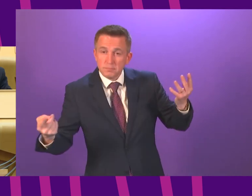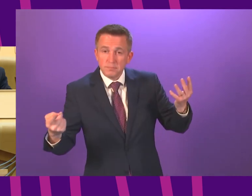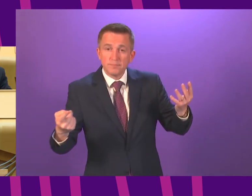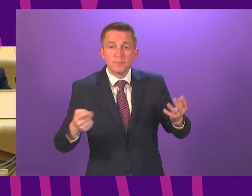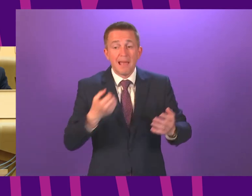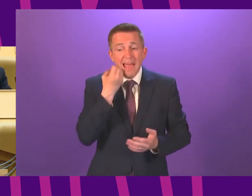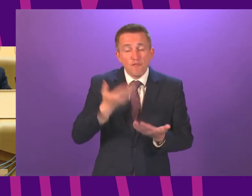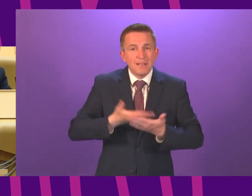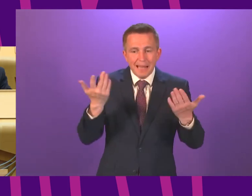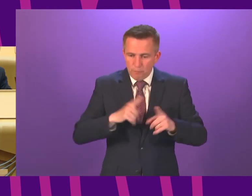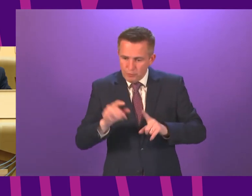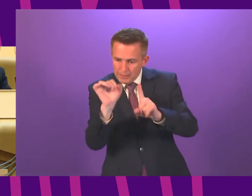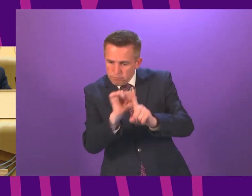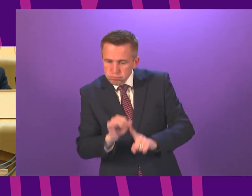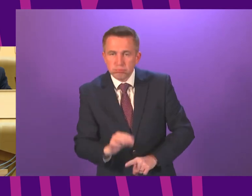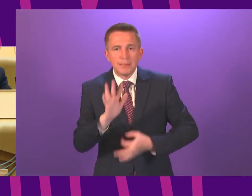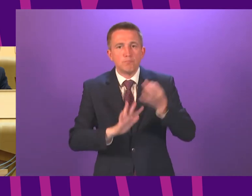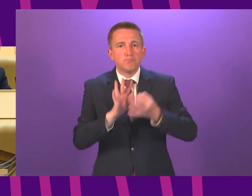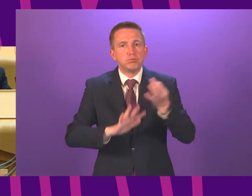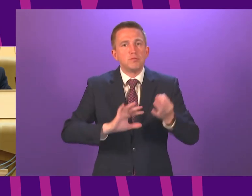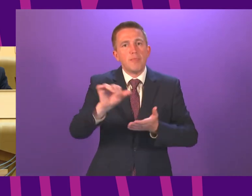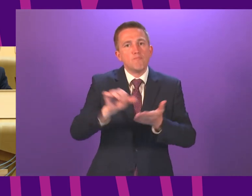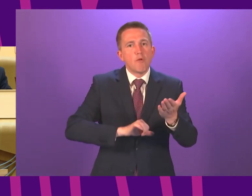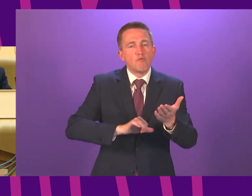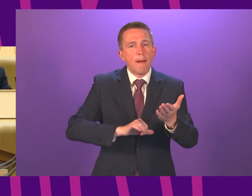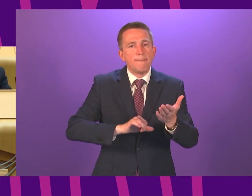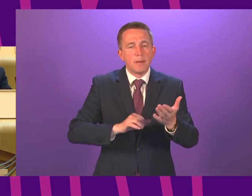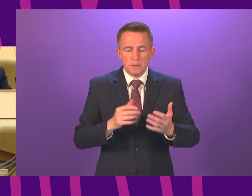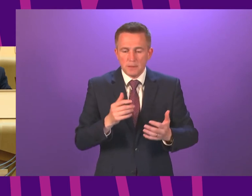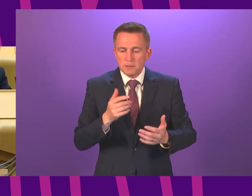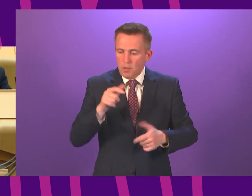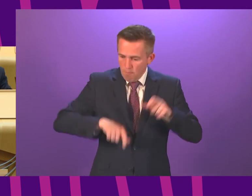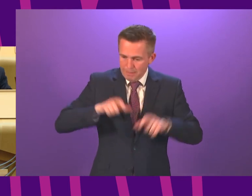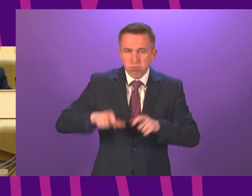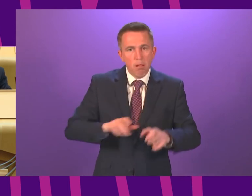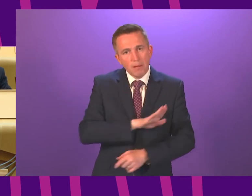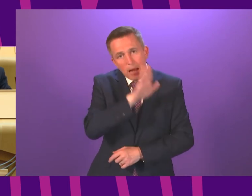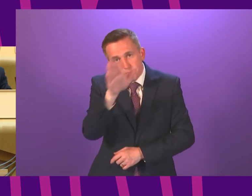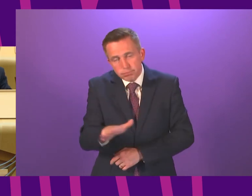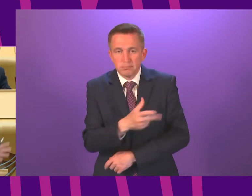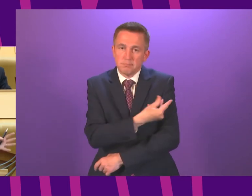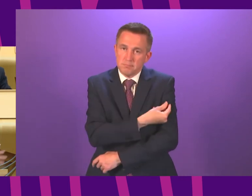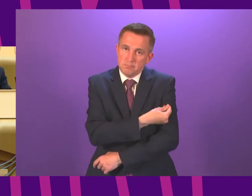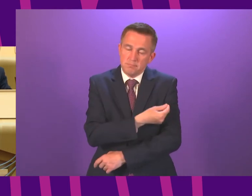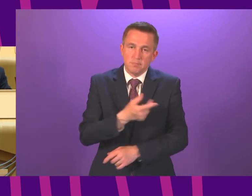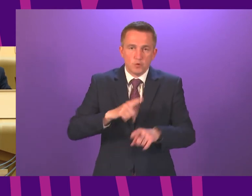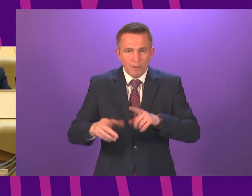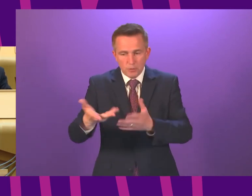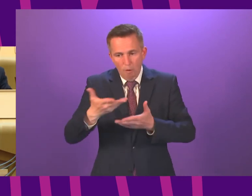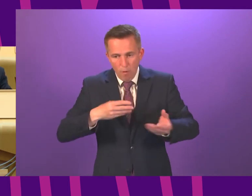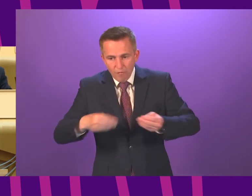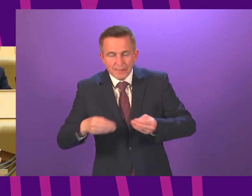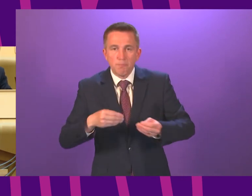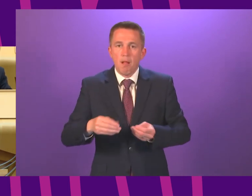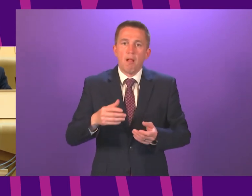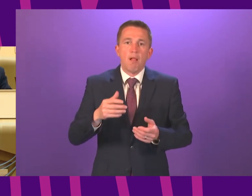to make changes where we can if those can improve the experience for people we are trying to make it more flexible the walk